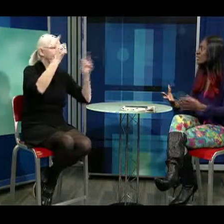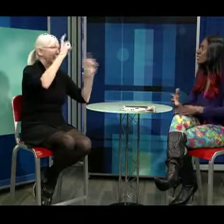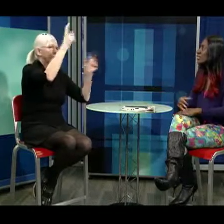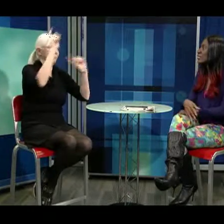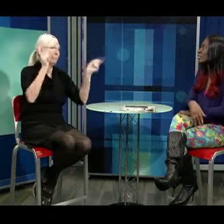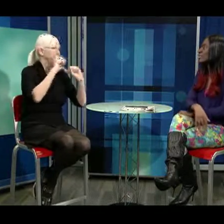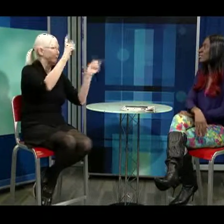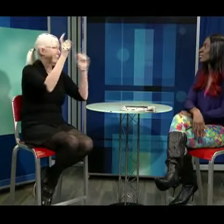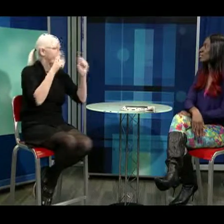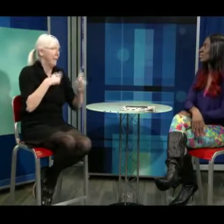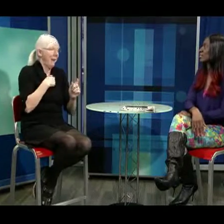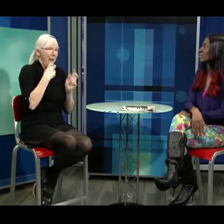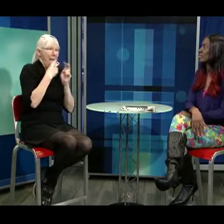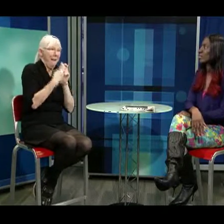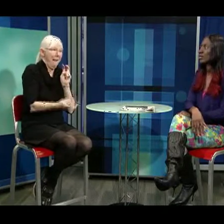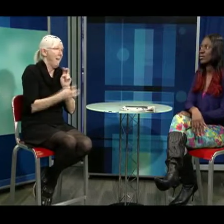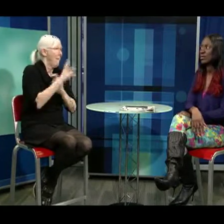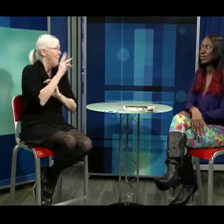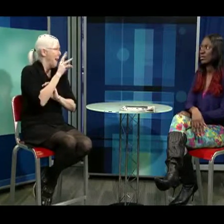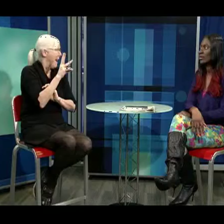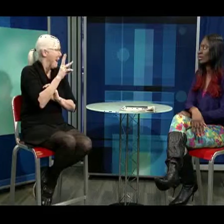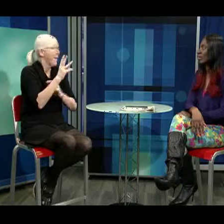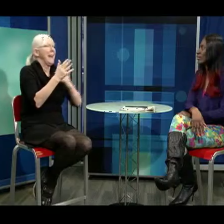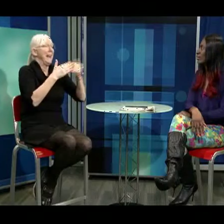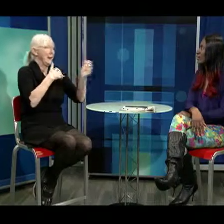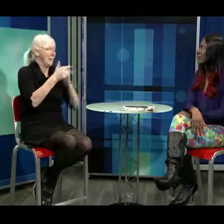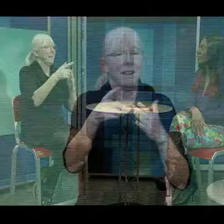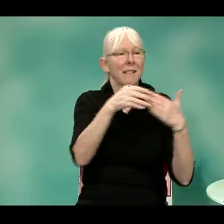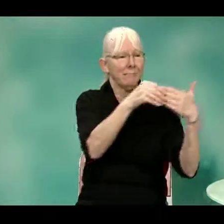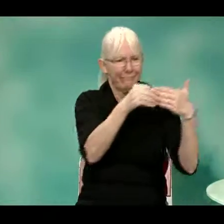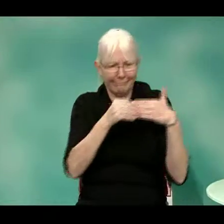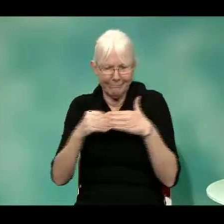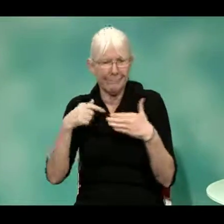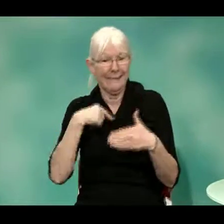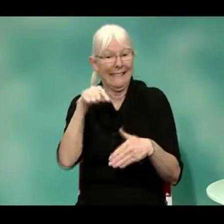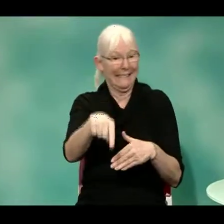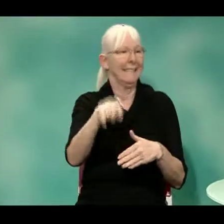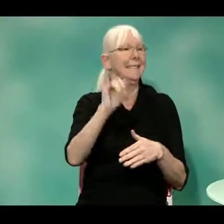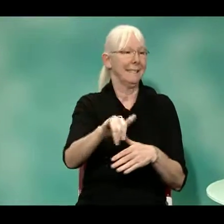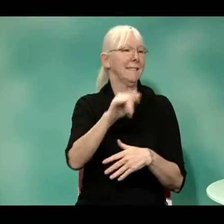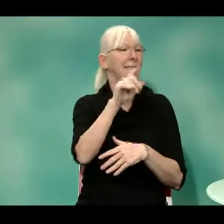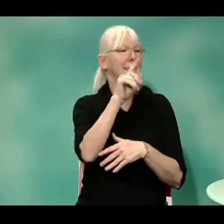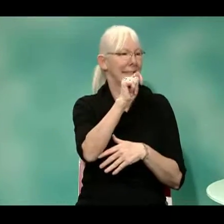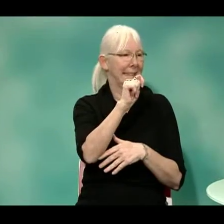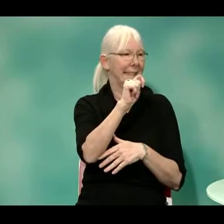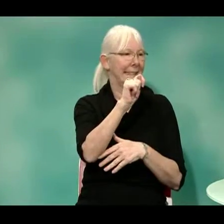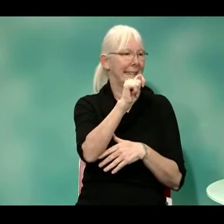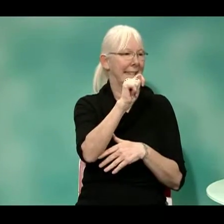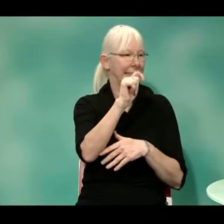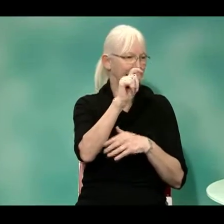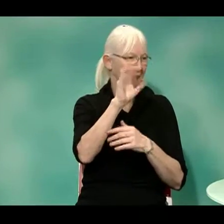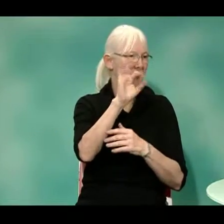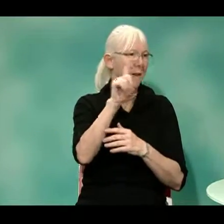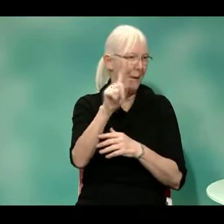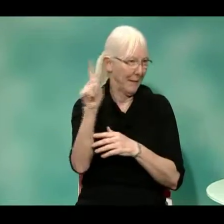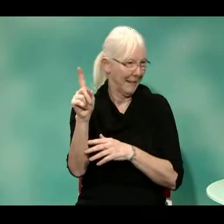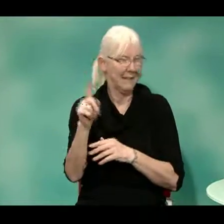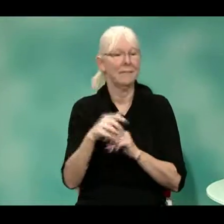Wow. Yeah. So they've got calls coming from all over. It was, they led me on a tour